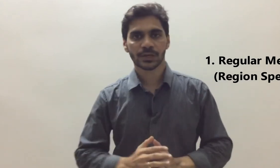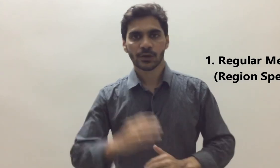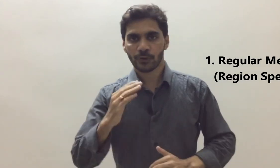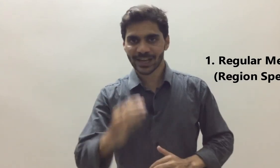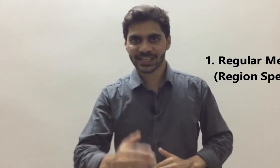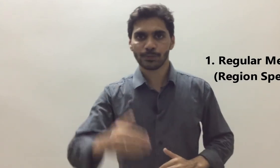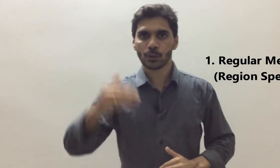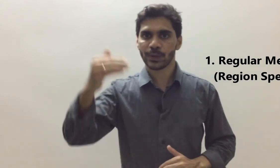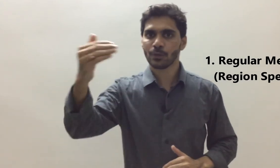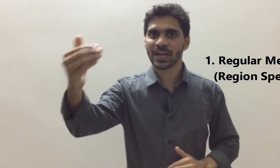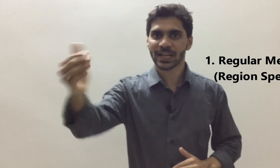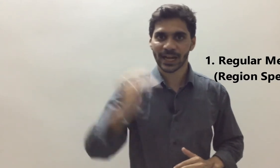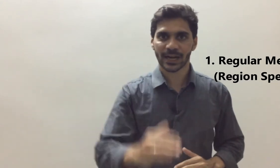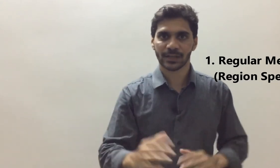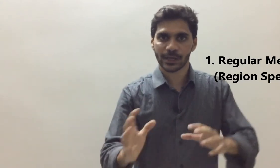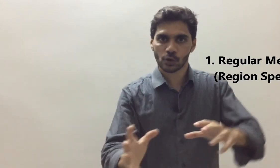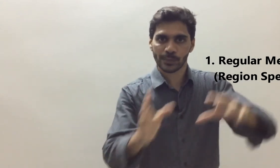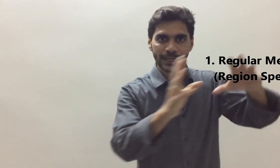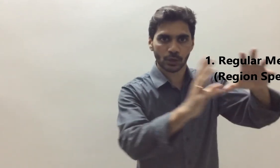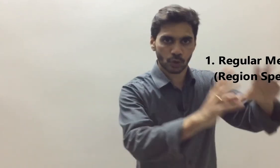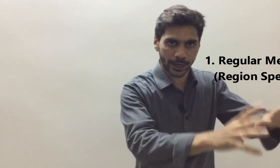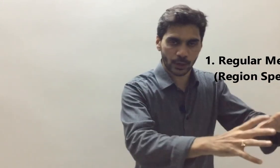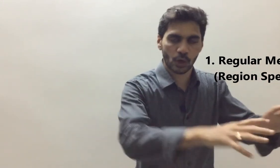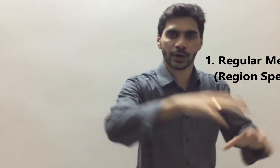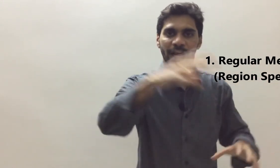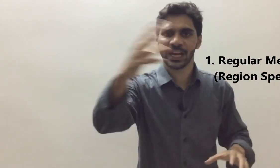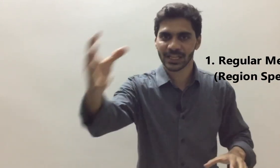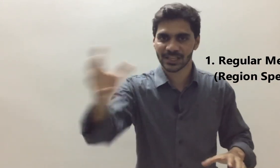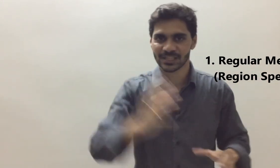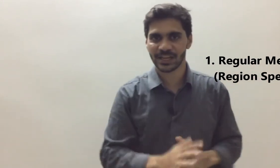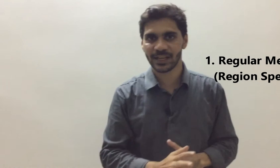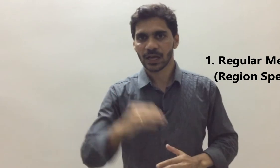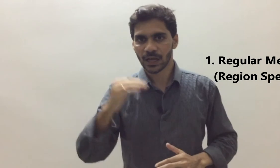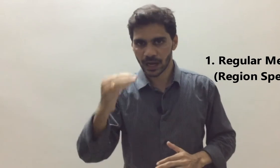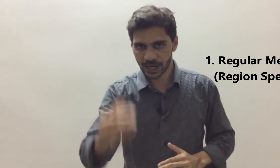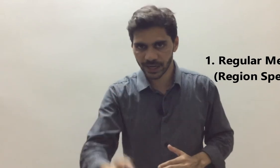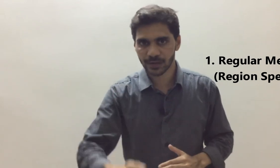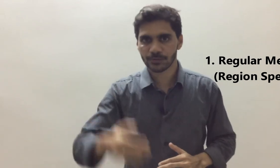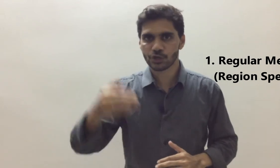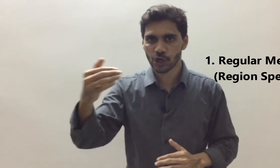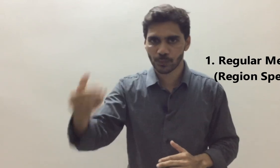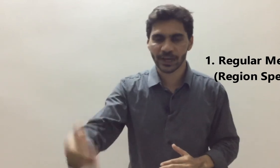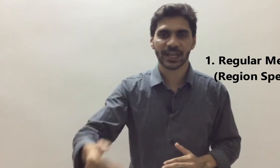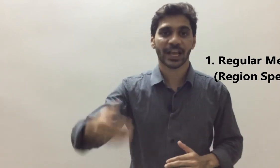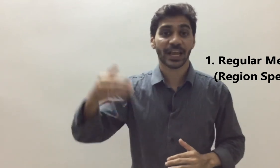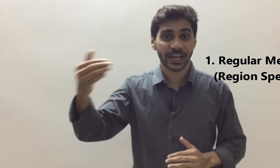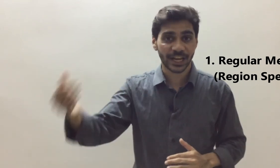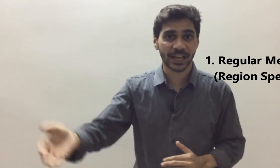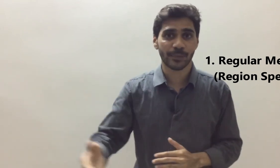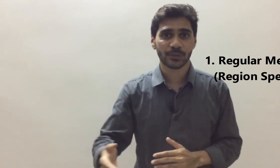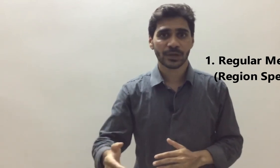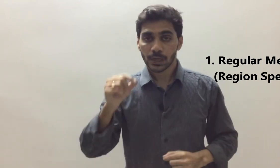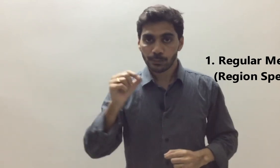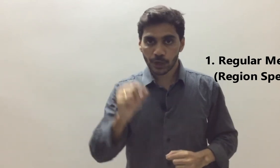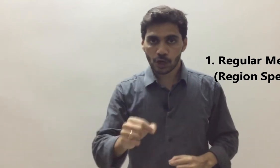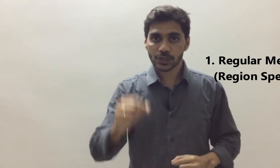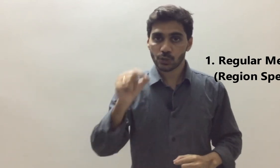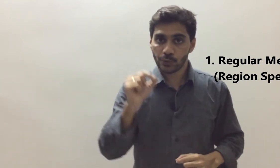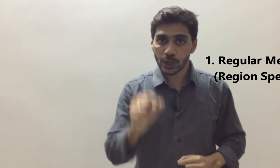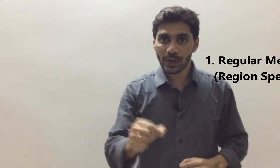For example, people in Canada, they could meet in Toronto or any other city, London, Germany, India, because we do have